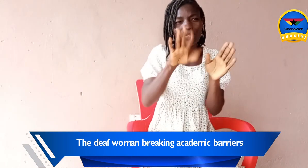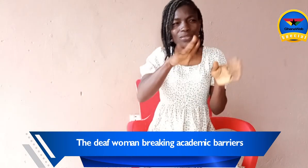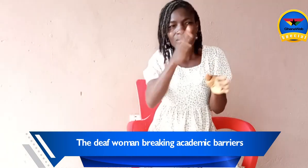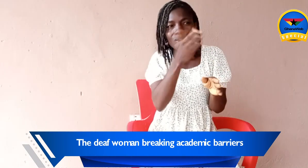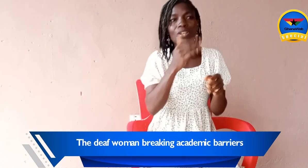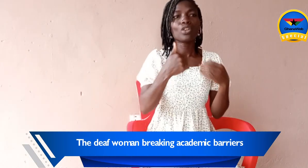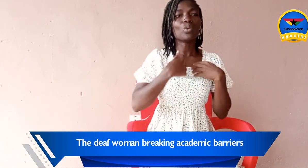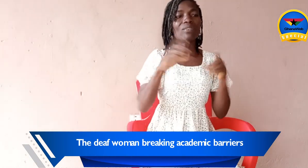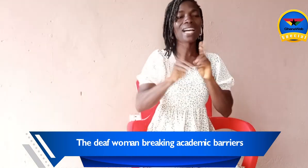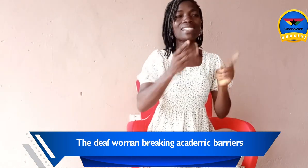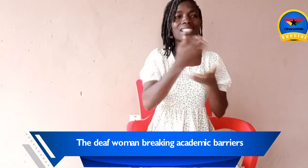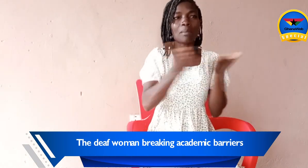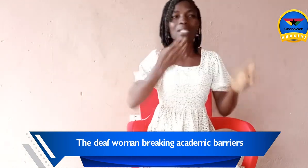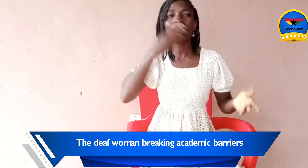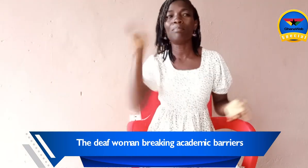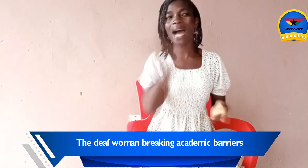you have done something bad